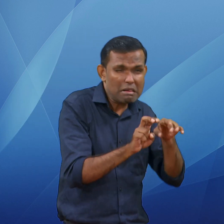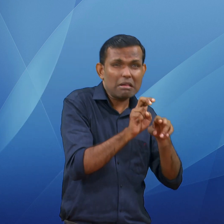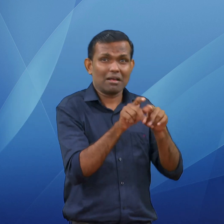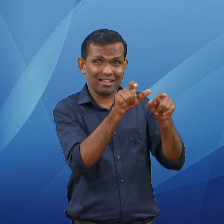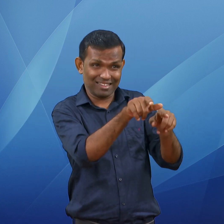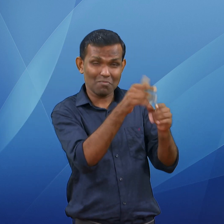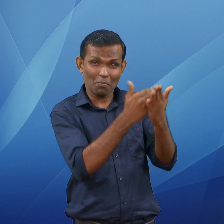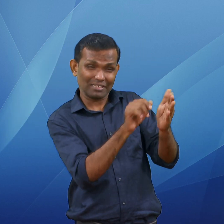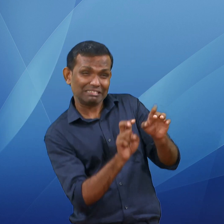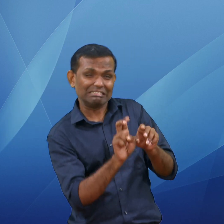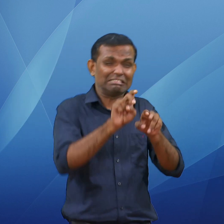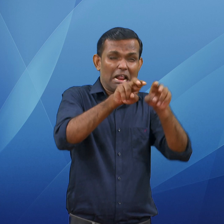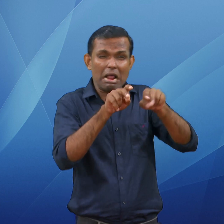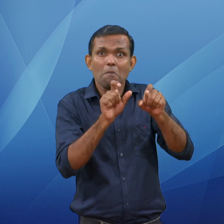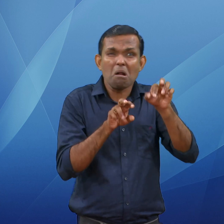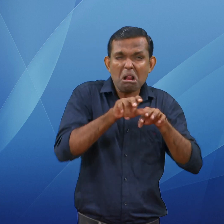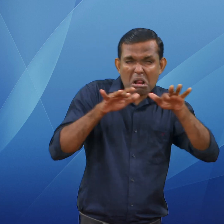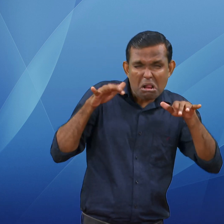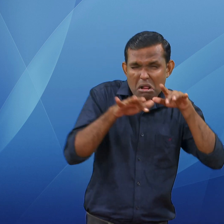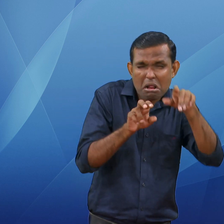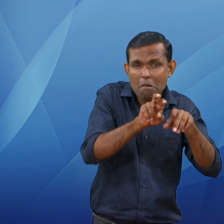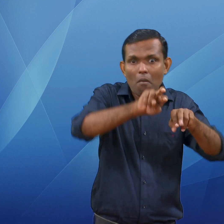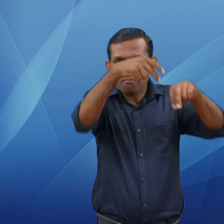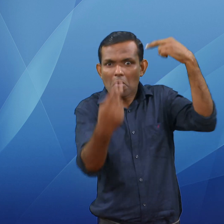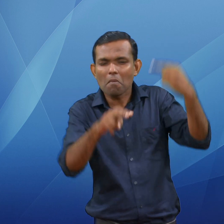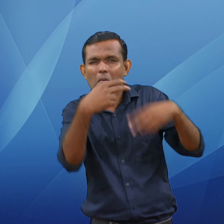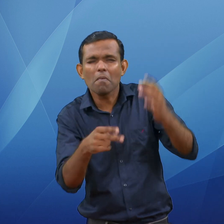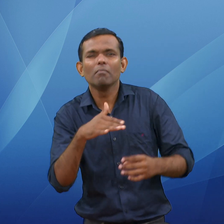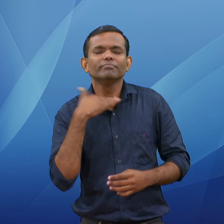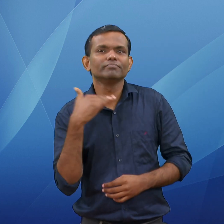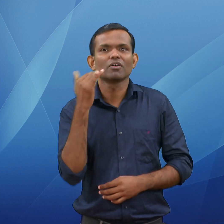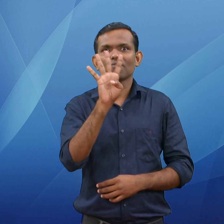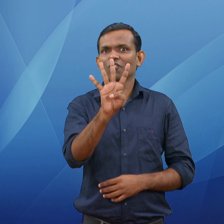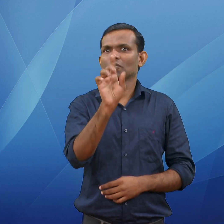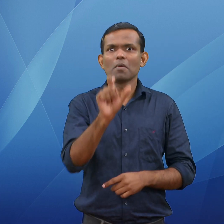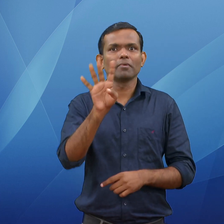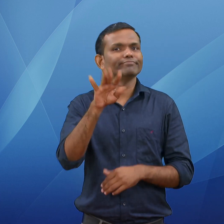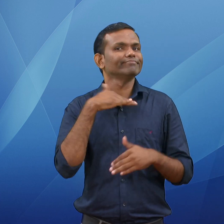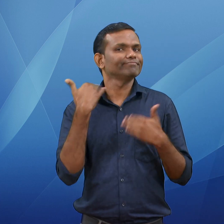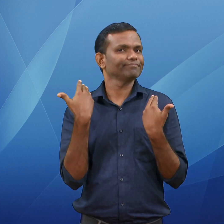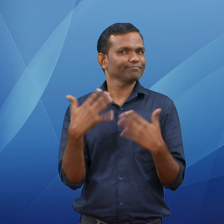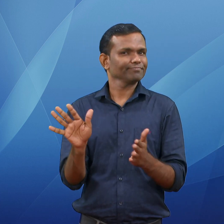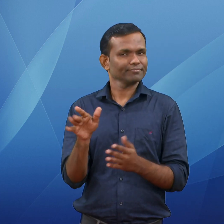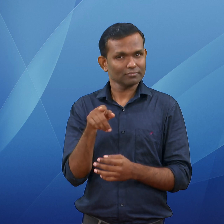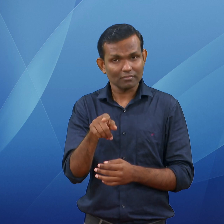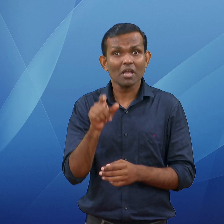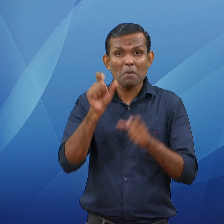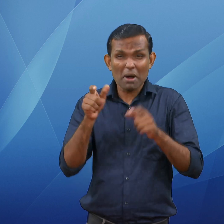auditorium. As individuals started descending the stairs after entering through the gate, people from behind began to fall, resulting